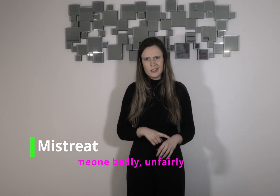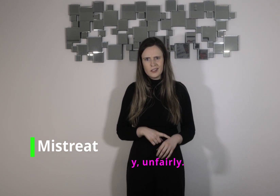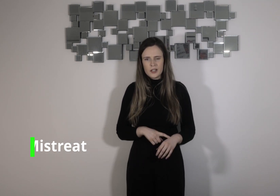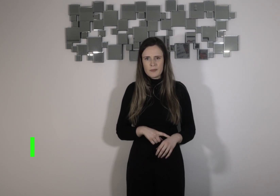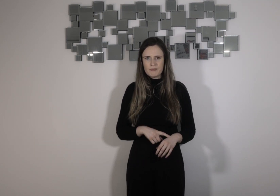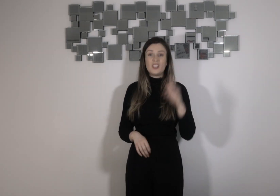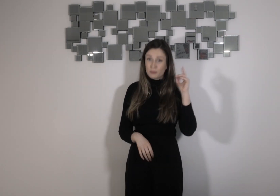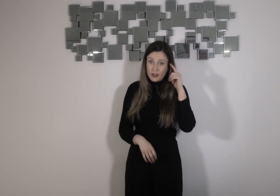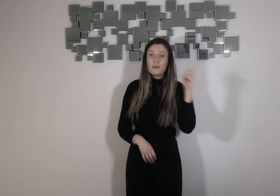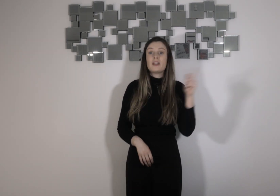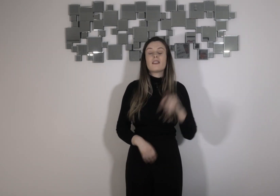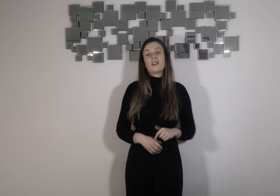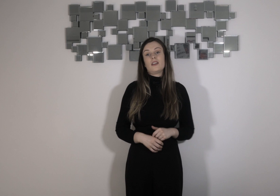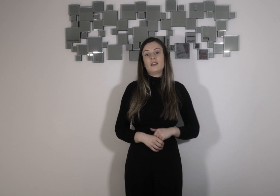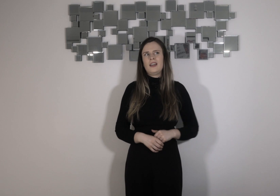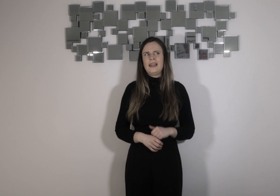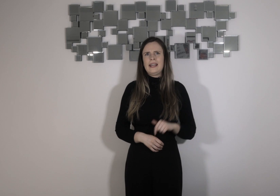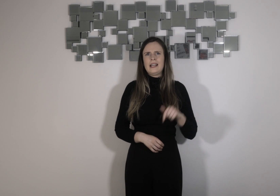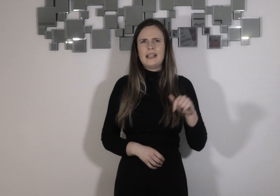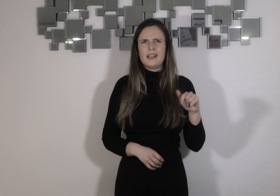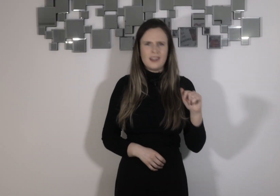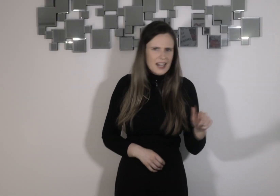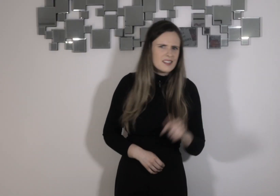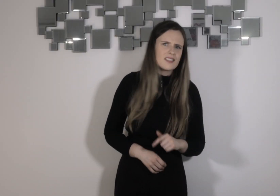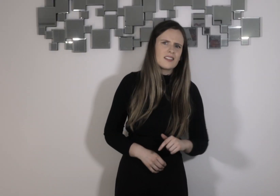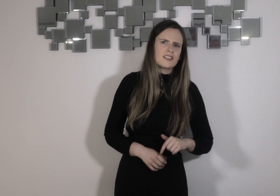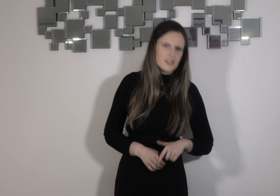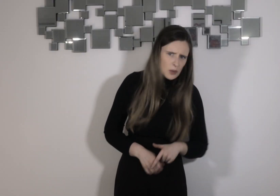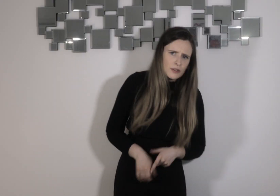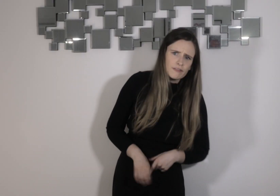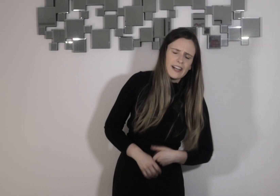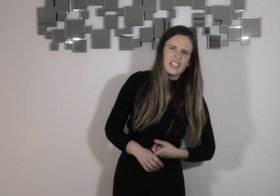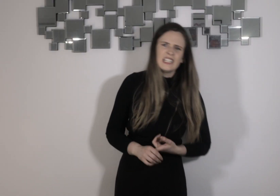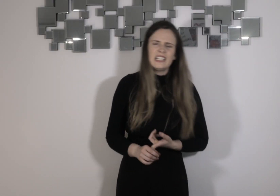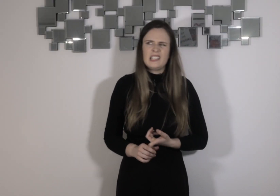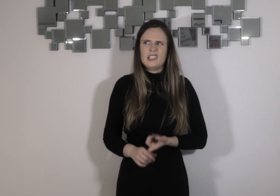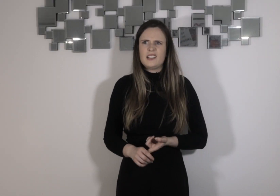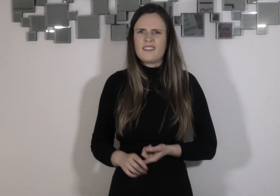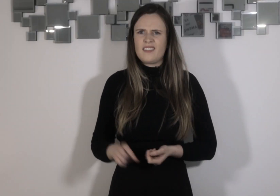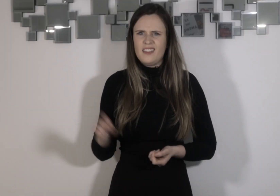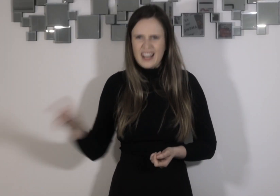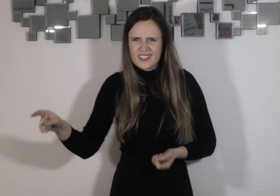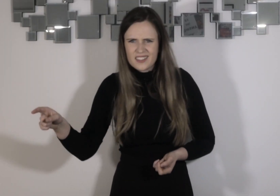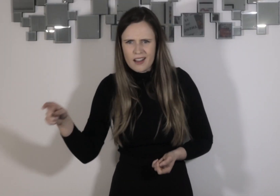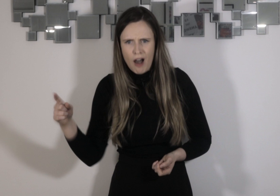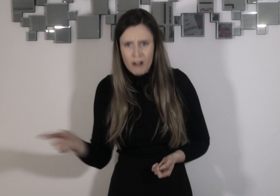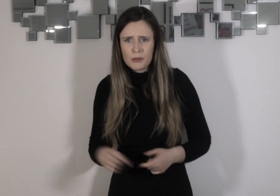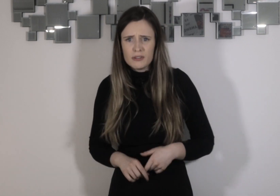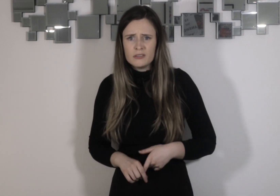You're probably thinking, that's so unfair. That's so unfair.